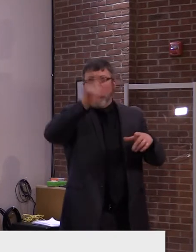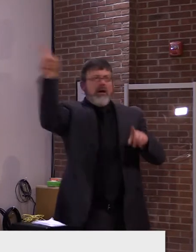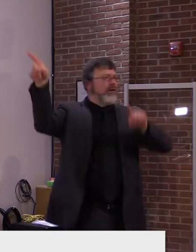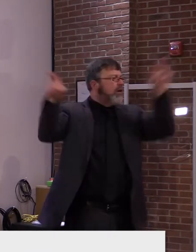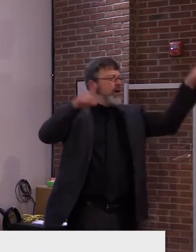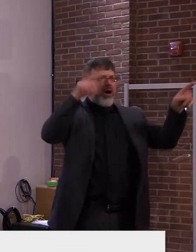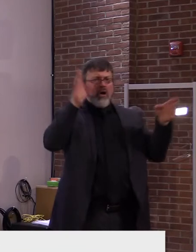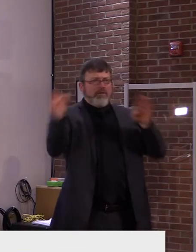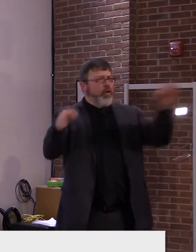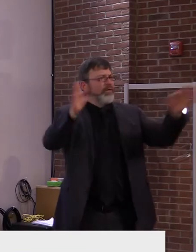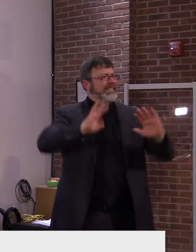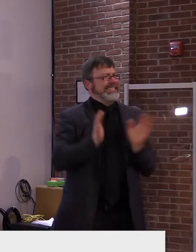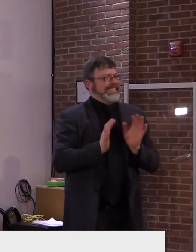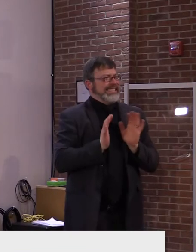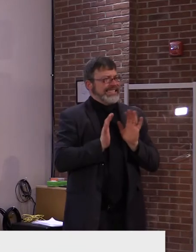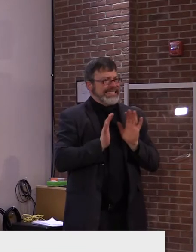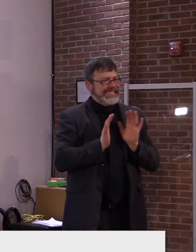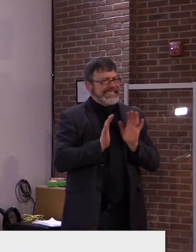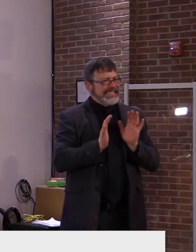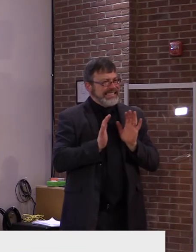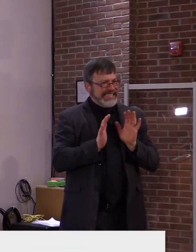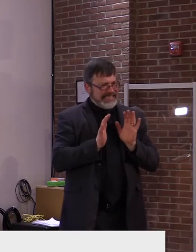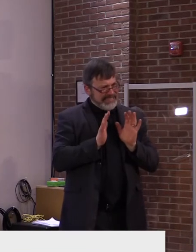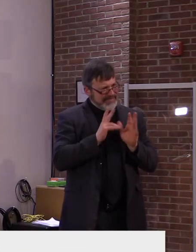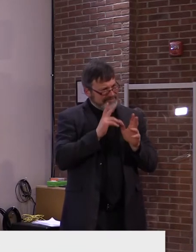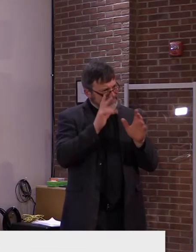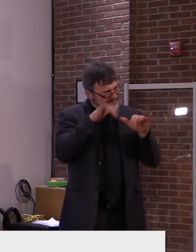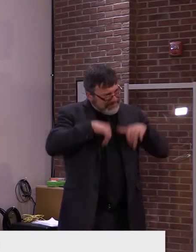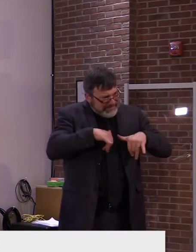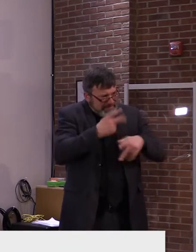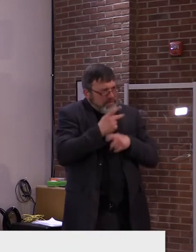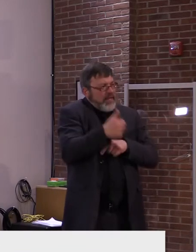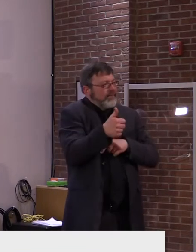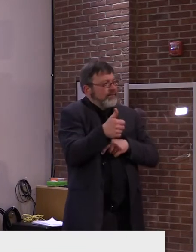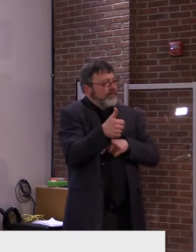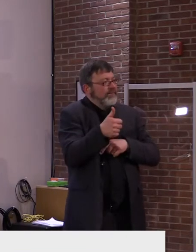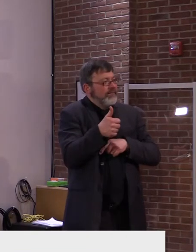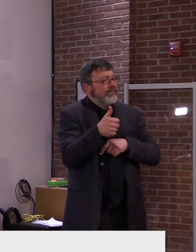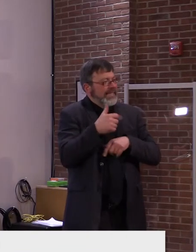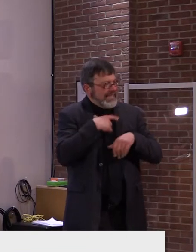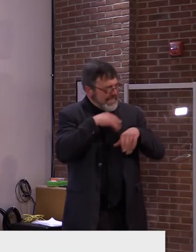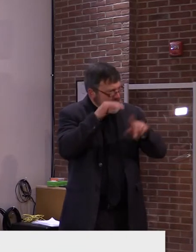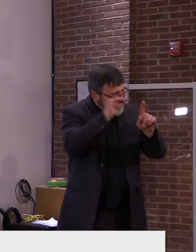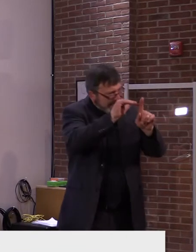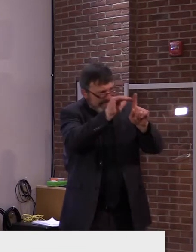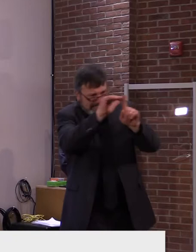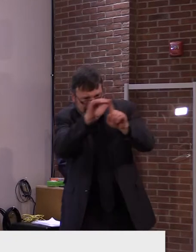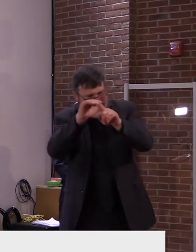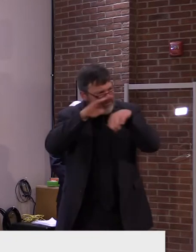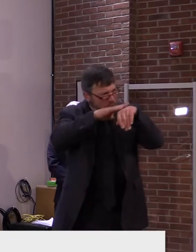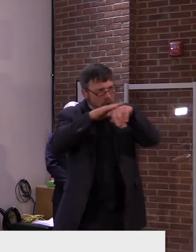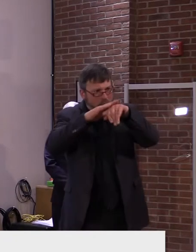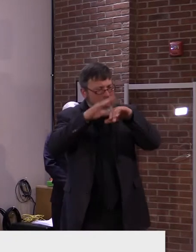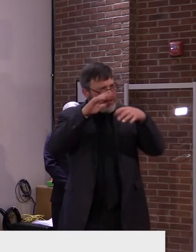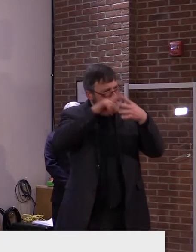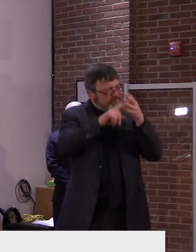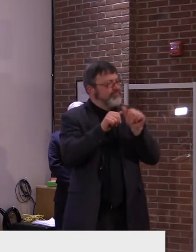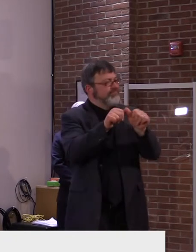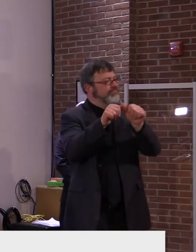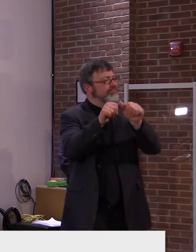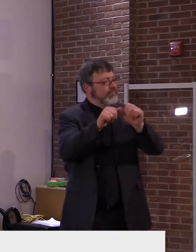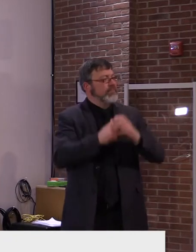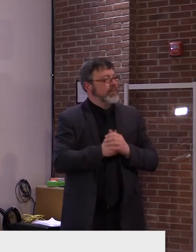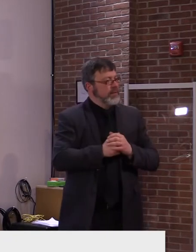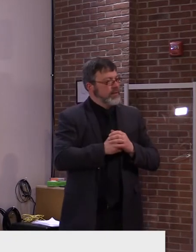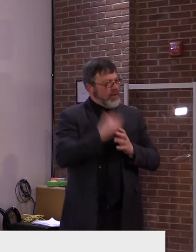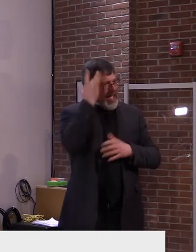prevention steps we ask Vermonters to take are not the only tools at our disposal. We can ensure that our testing, tracing,